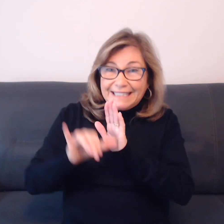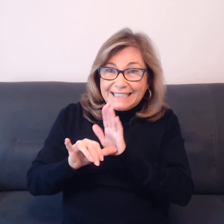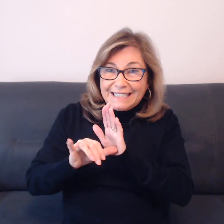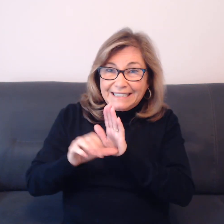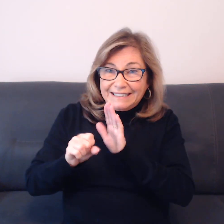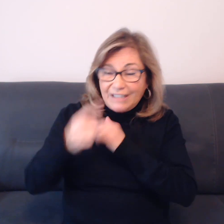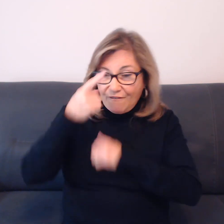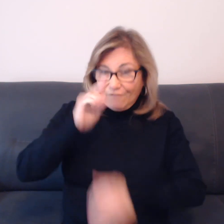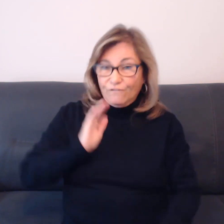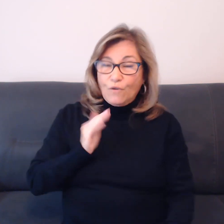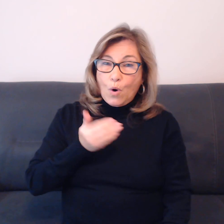camping trip.